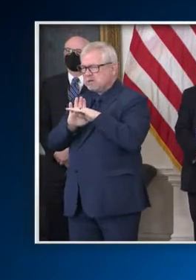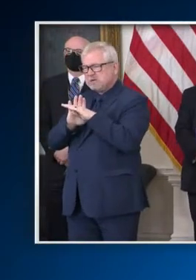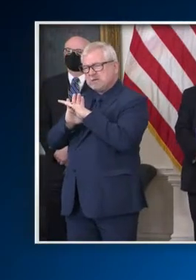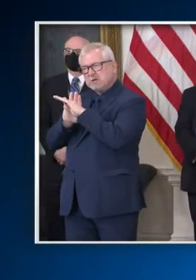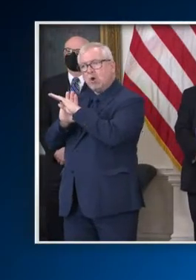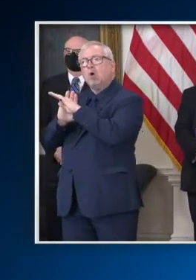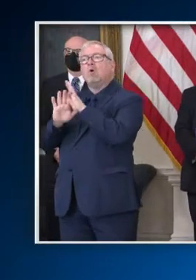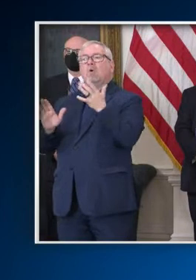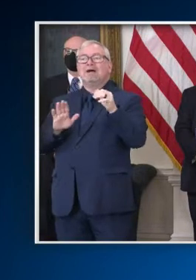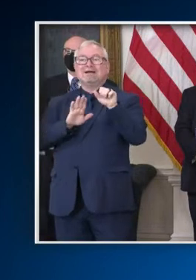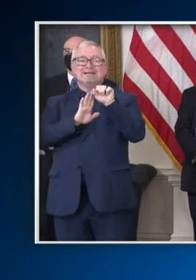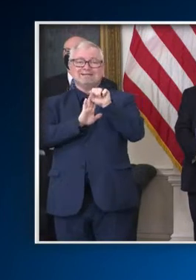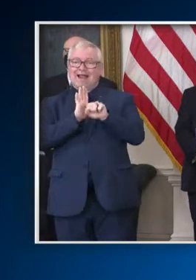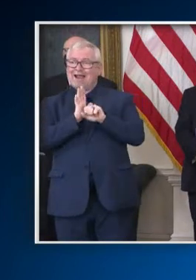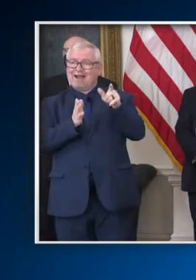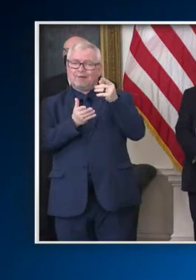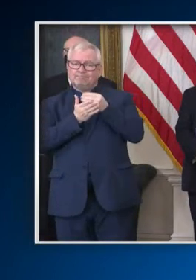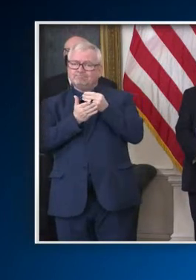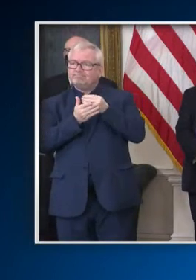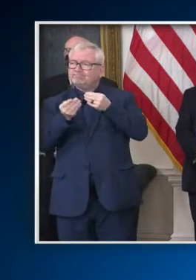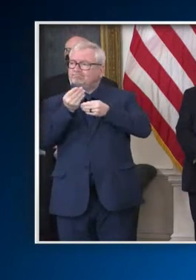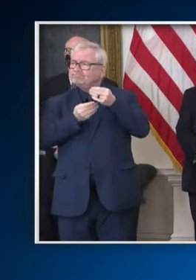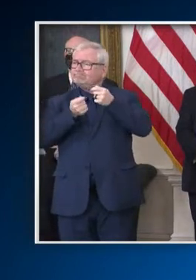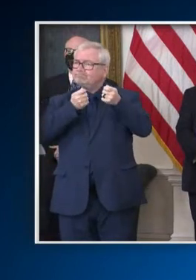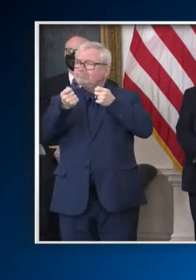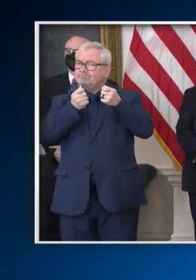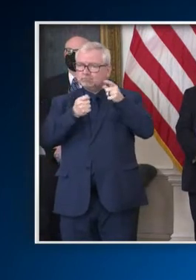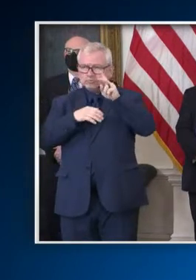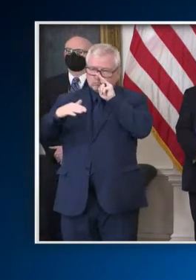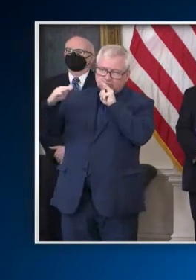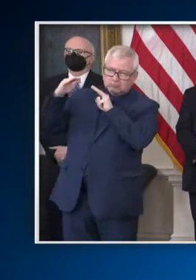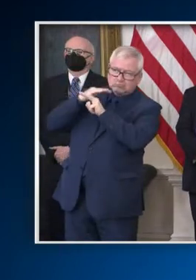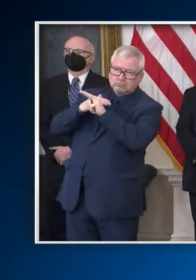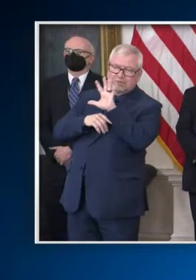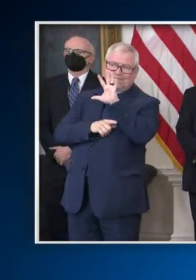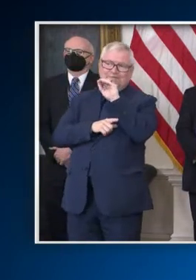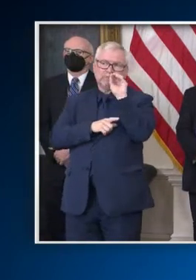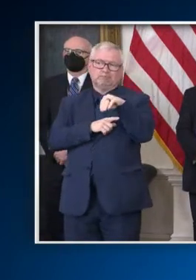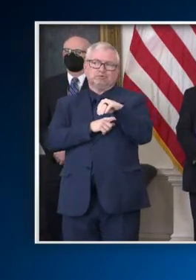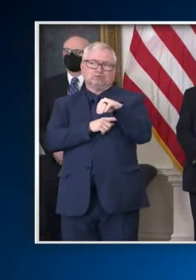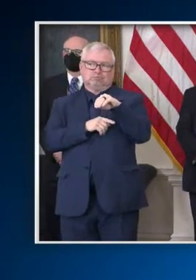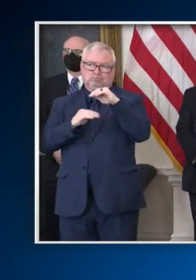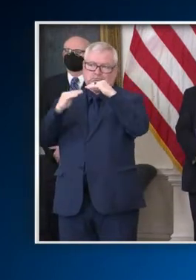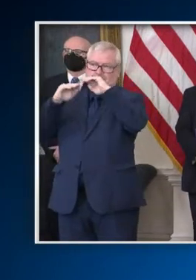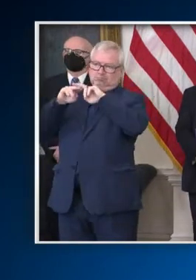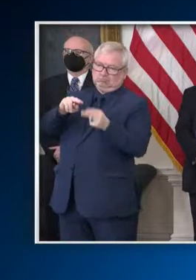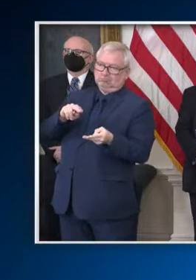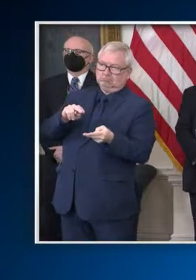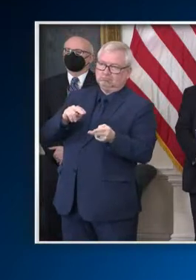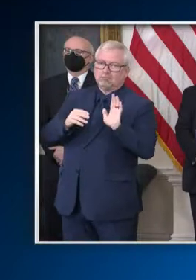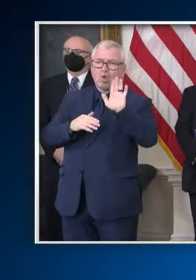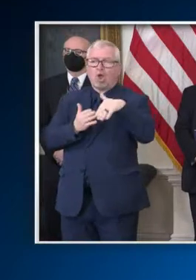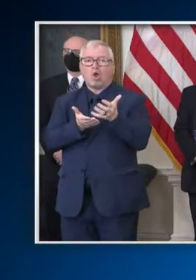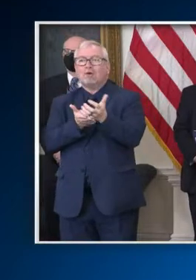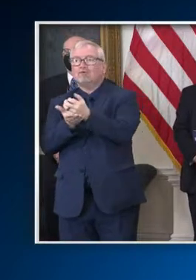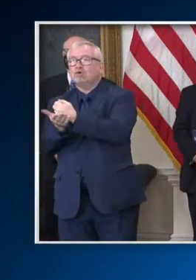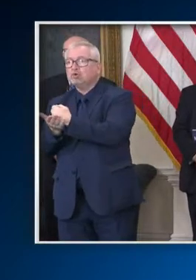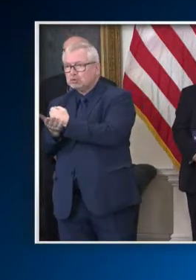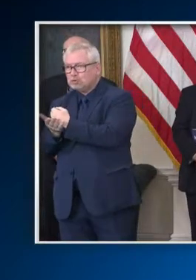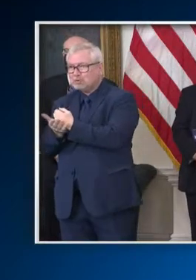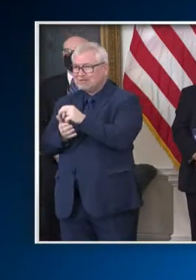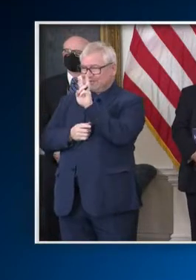was projecting an immediate 50% decrease in revenues and projected a revenue loss of $2.8 billion.